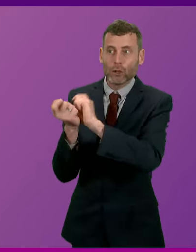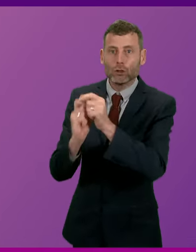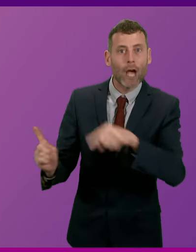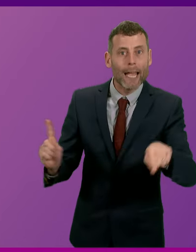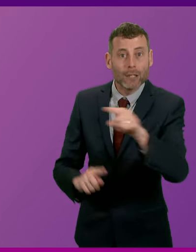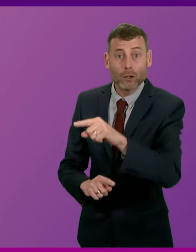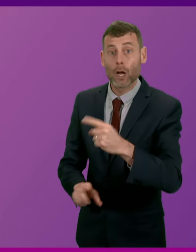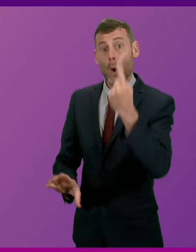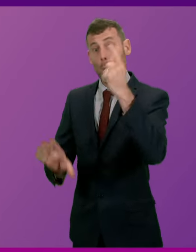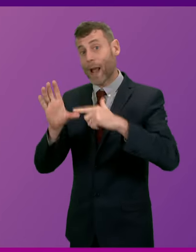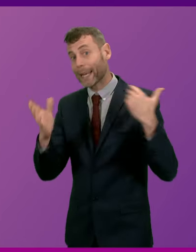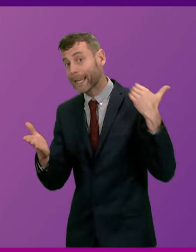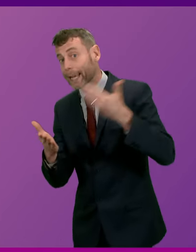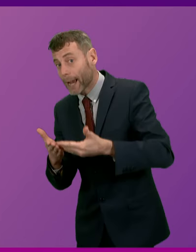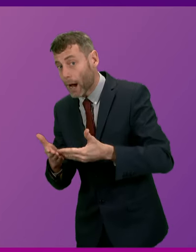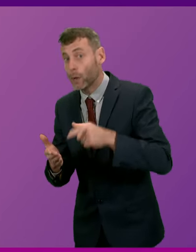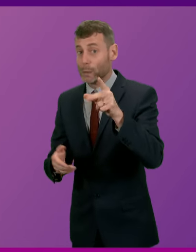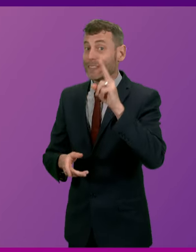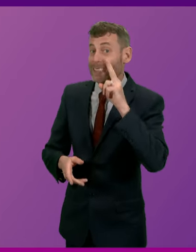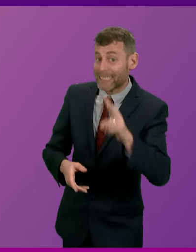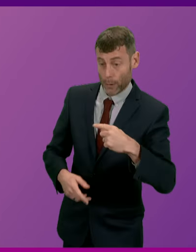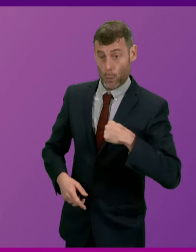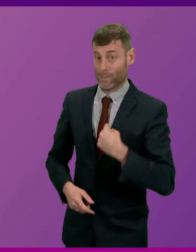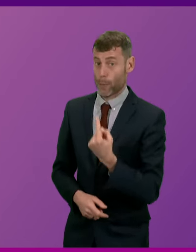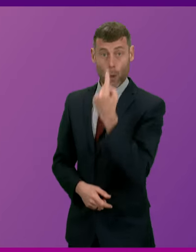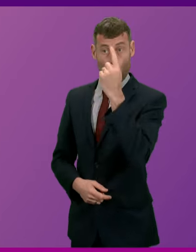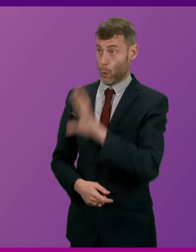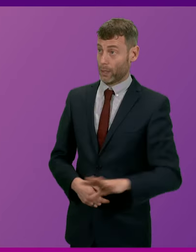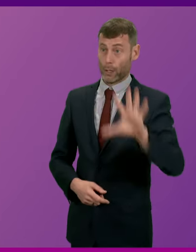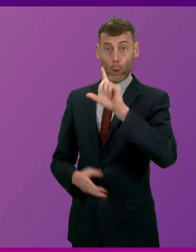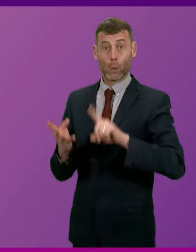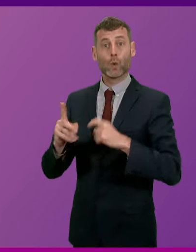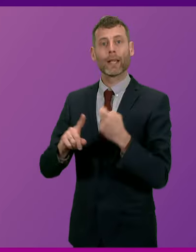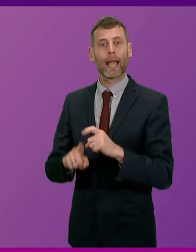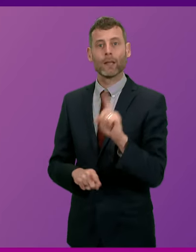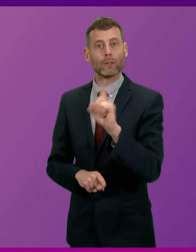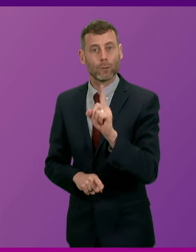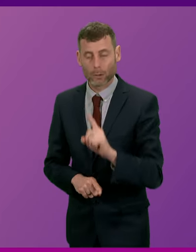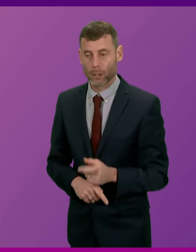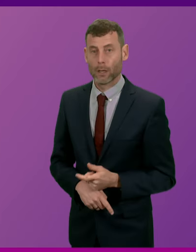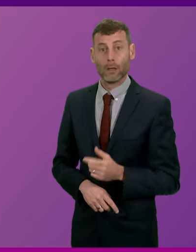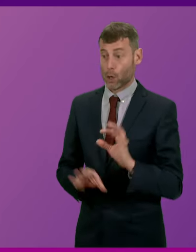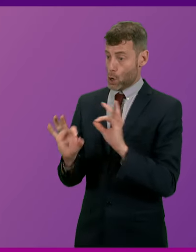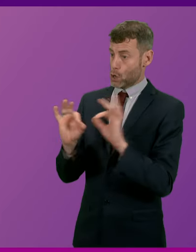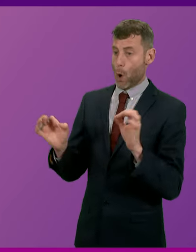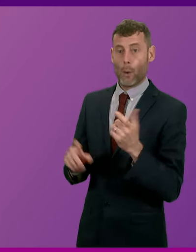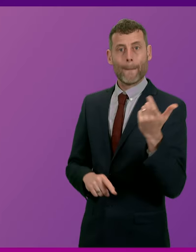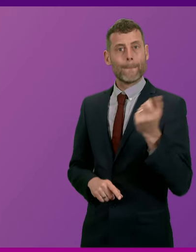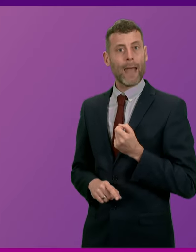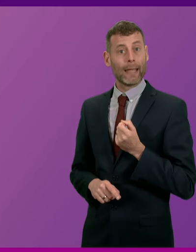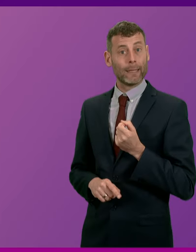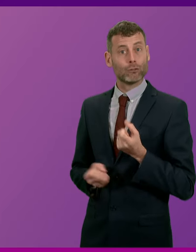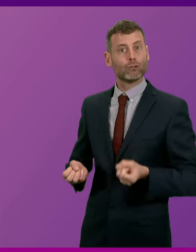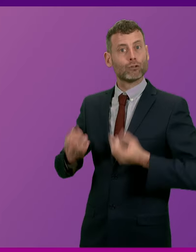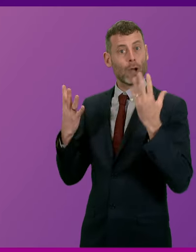Over the last year, we of course have been the only part of the United Kingdom to avoid pay-related strike action in the NHS.